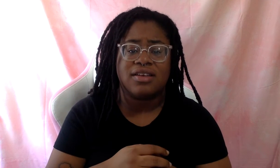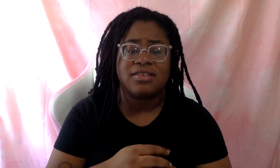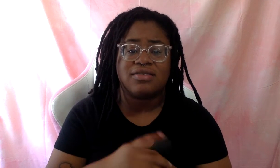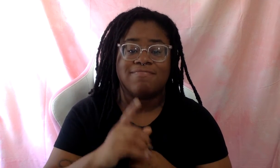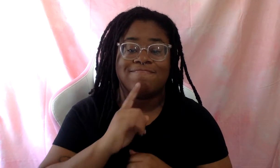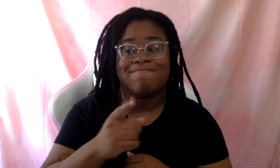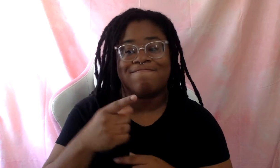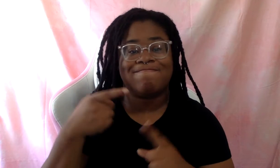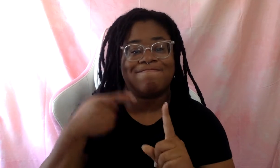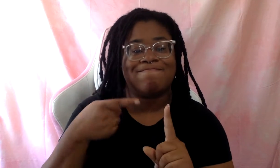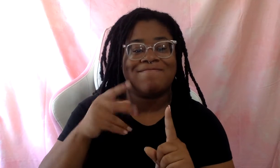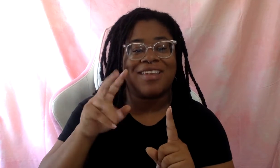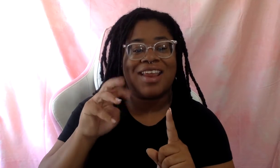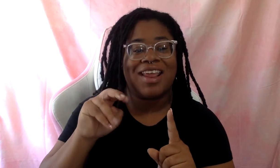that we're, that we're discussing right now.